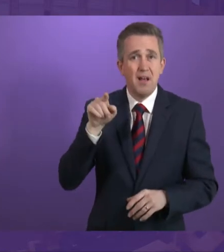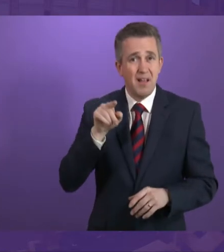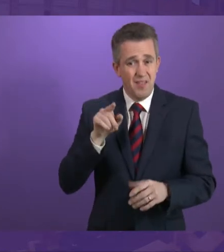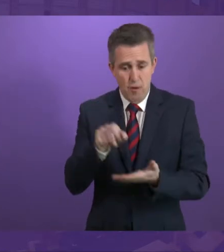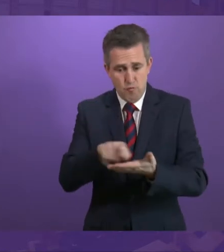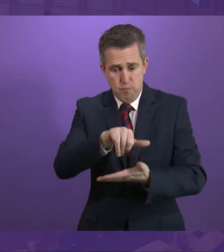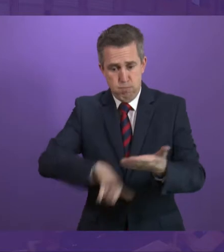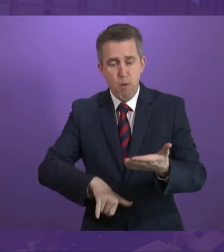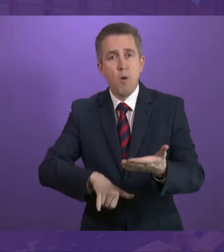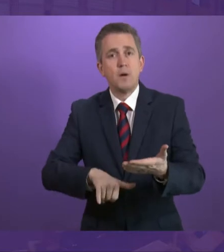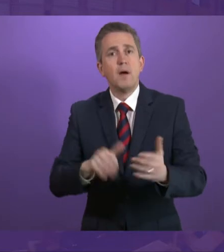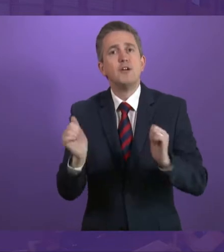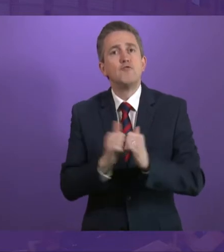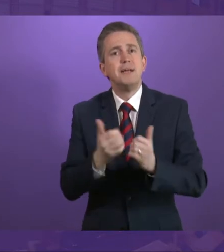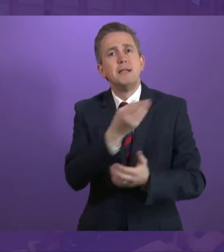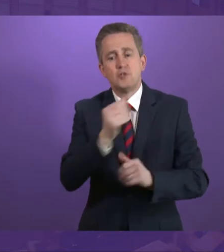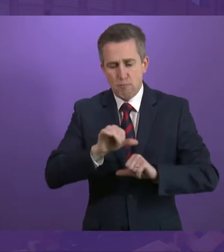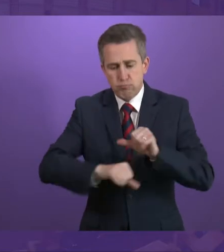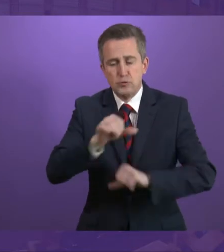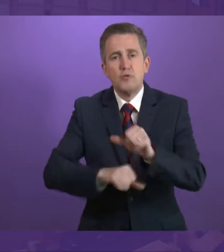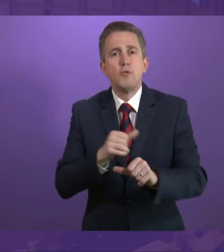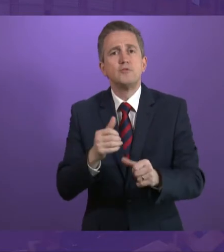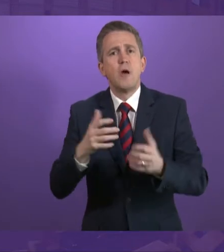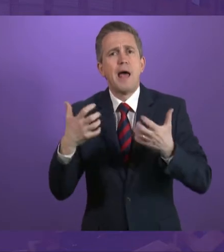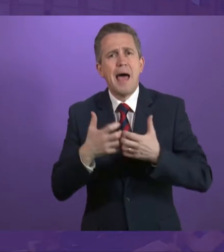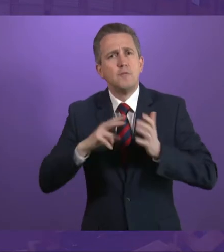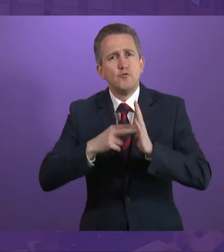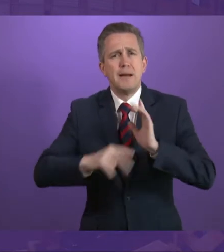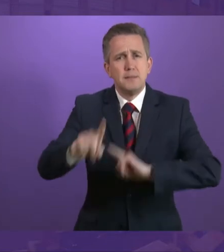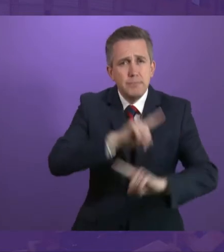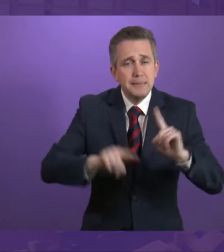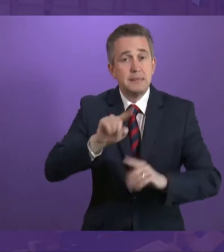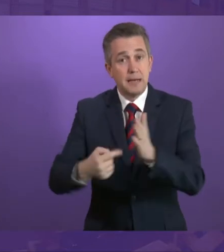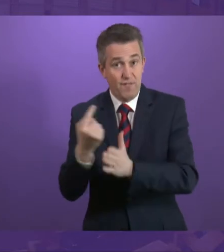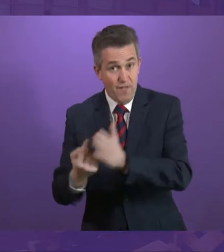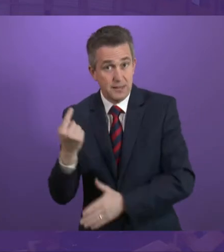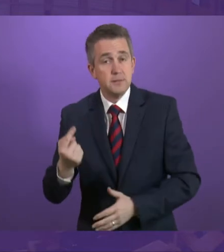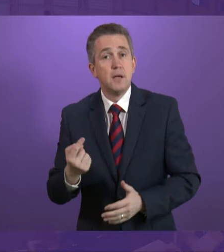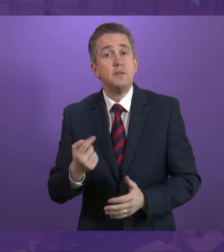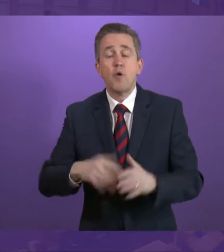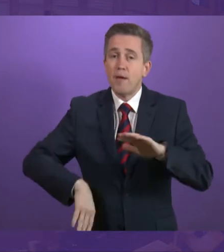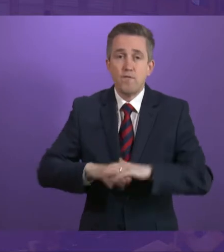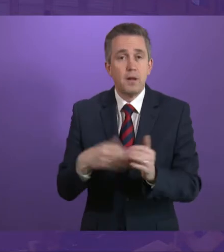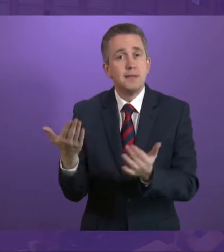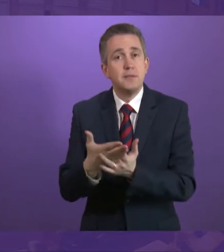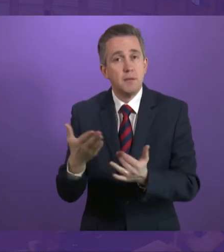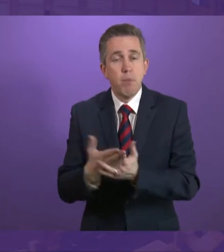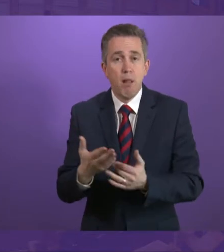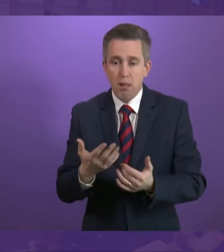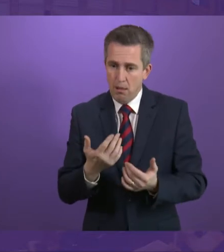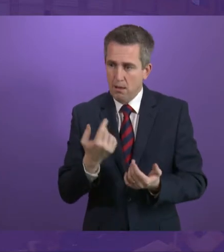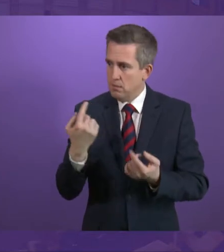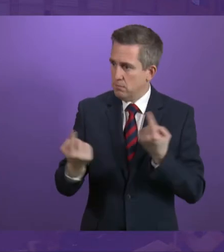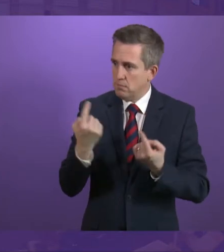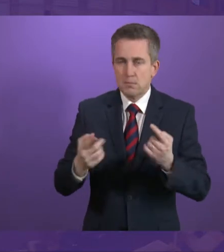have a number of protocols. Meetings and events should be accessible for everybody, no matter what their hearing